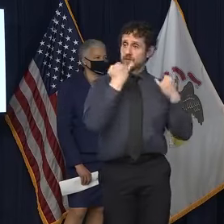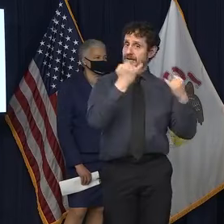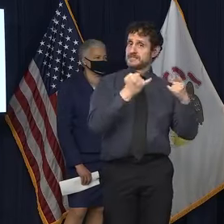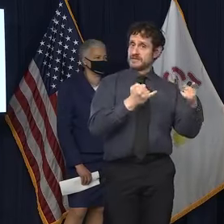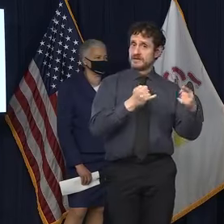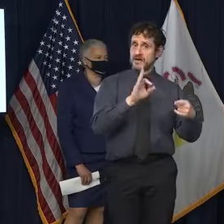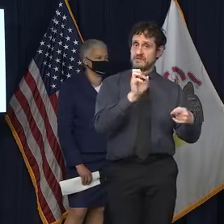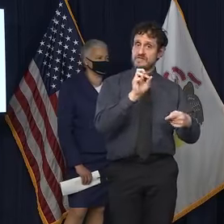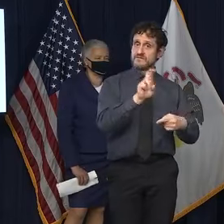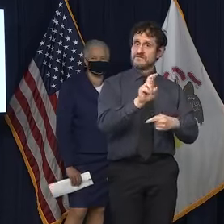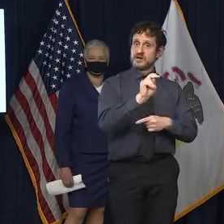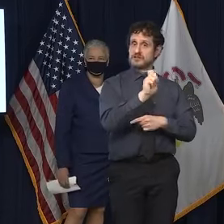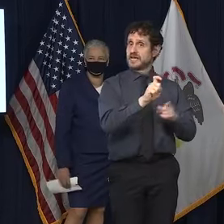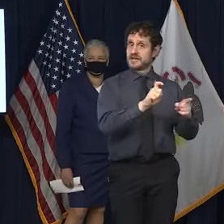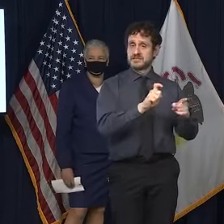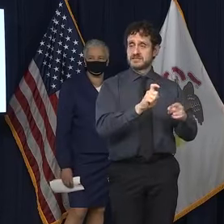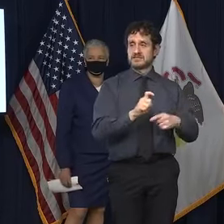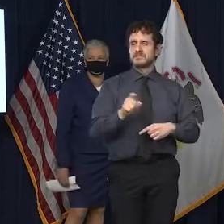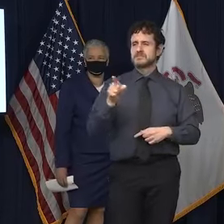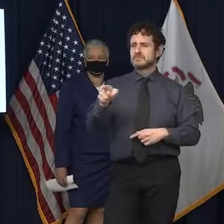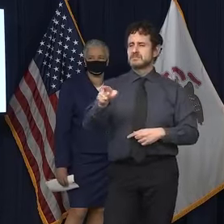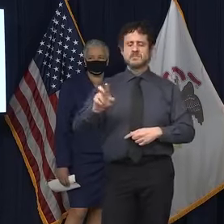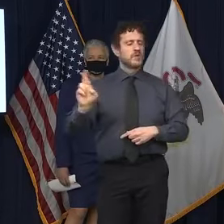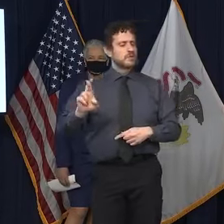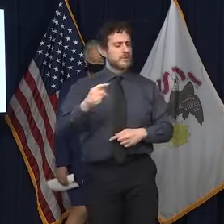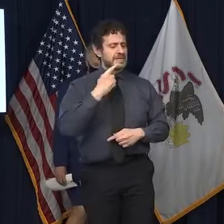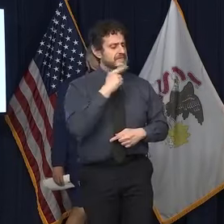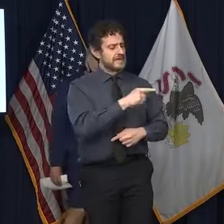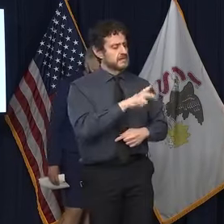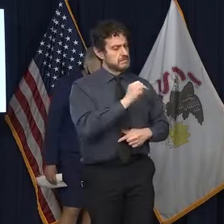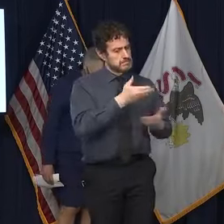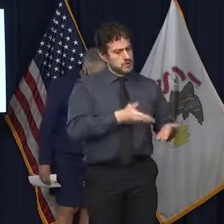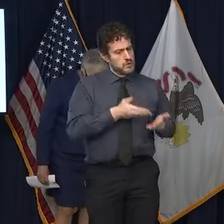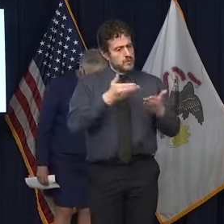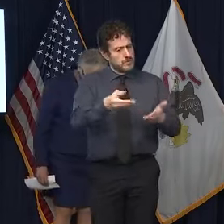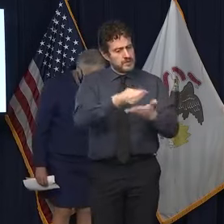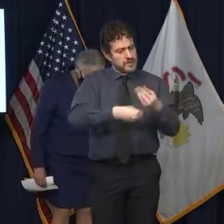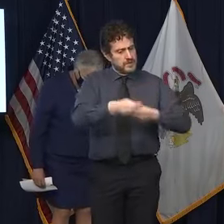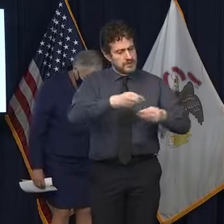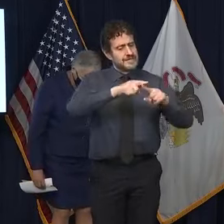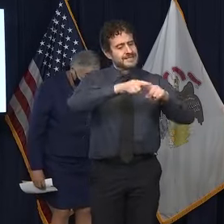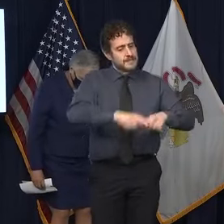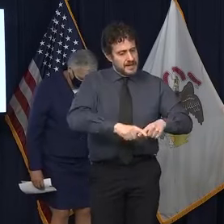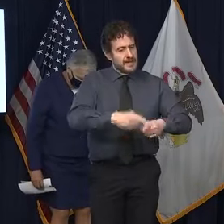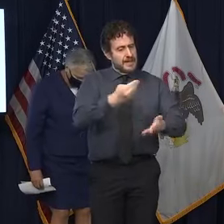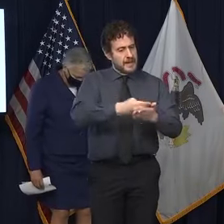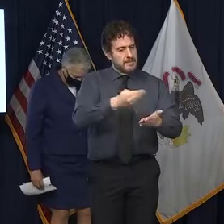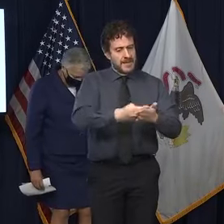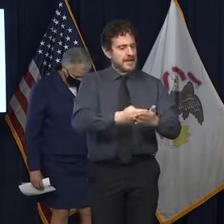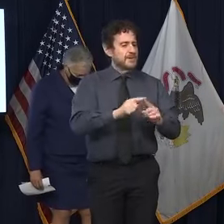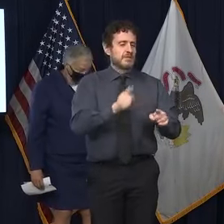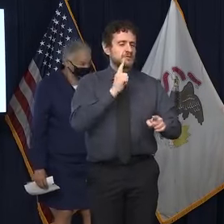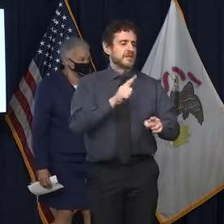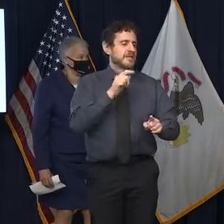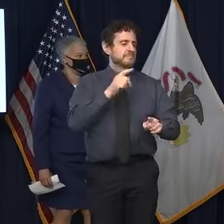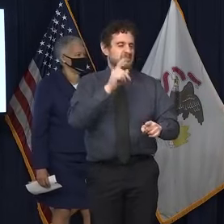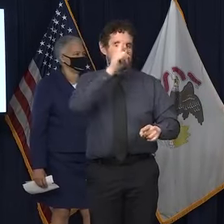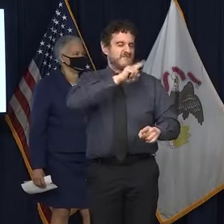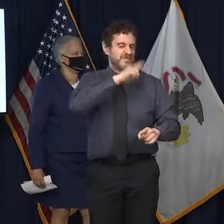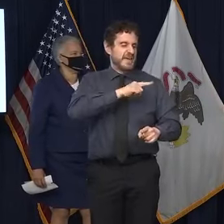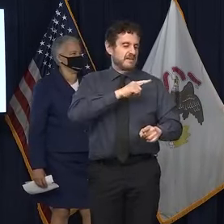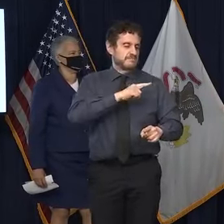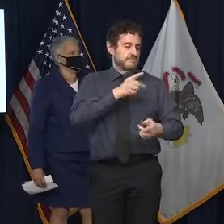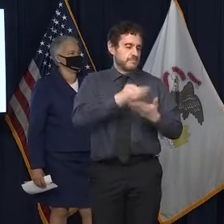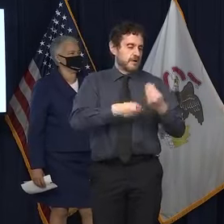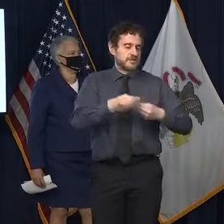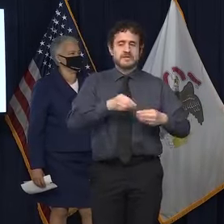fair tax. They would counter and say that you put forth your budget counting on money that was smoke and mirrors. Well, they countered that